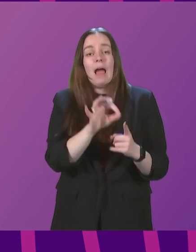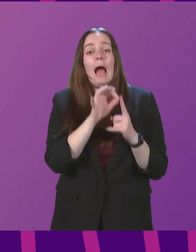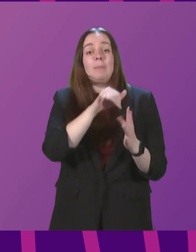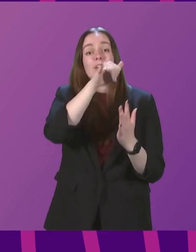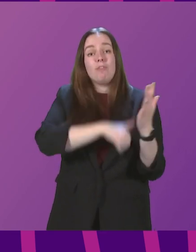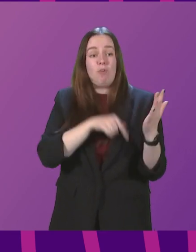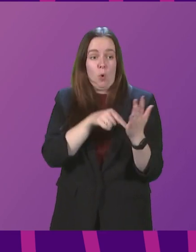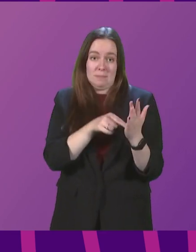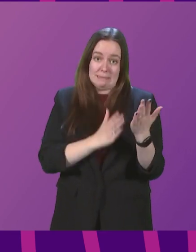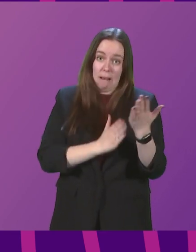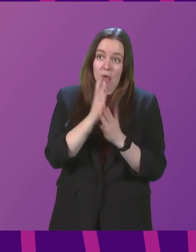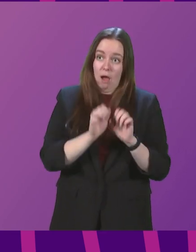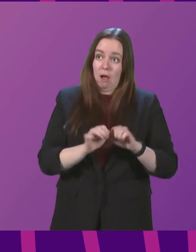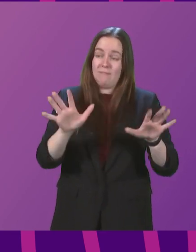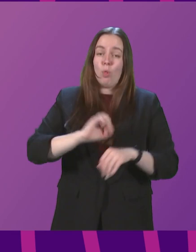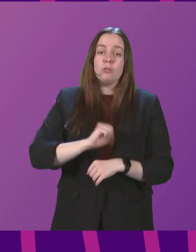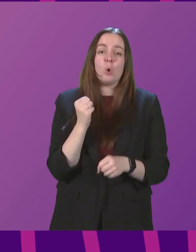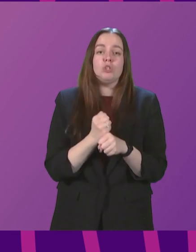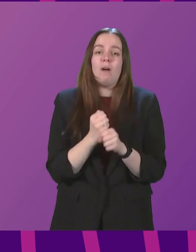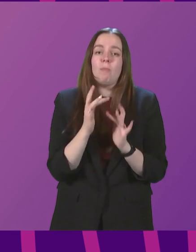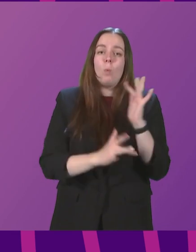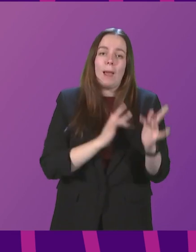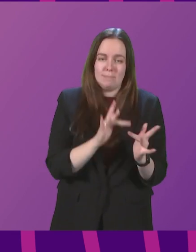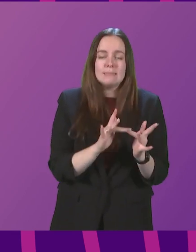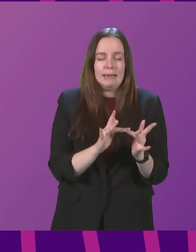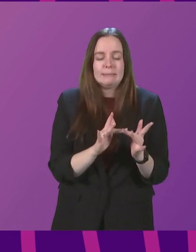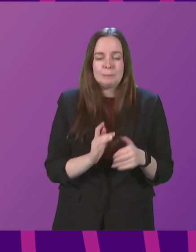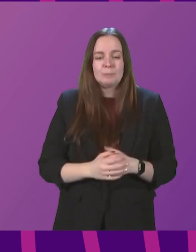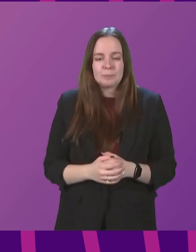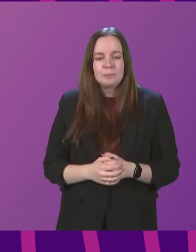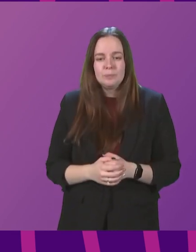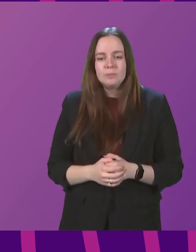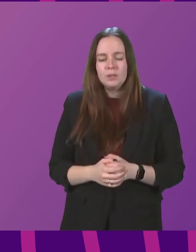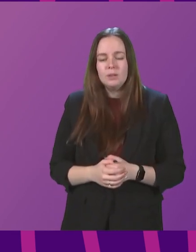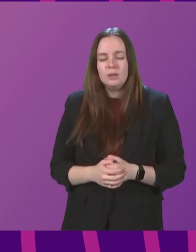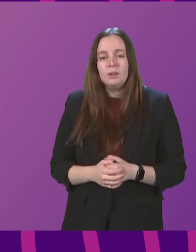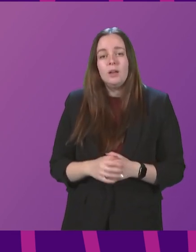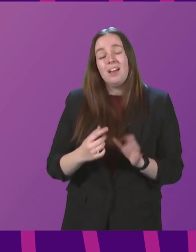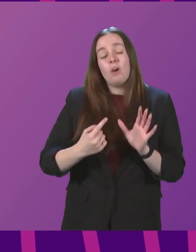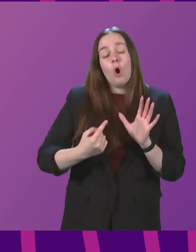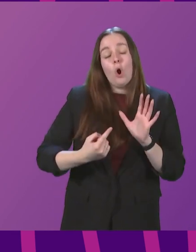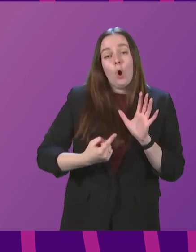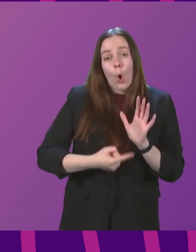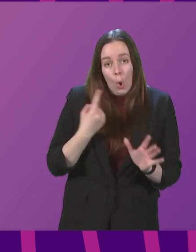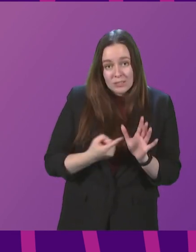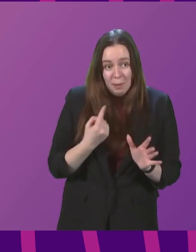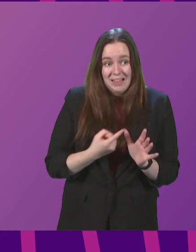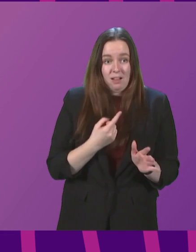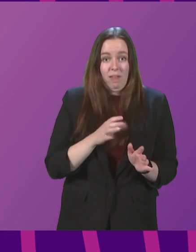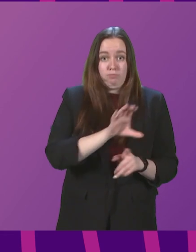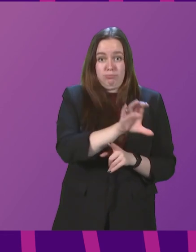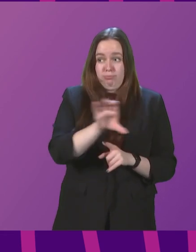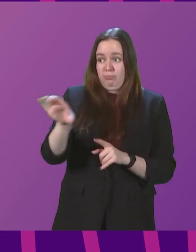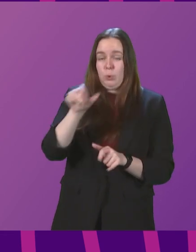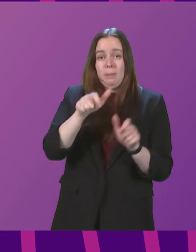is live on the Scottish Government website. The reason for automatically going to those who